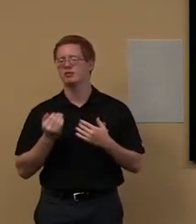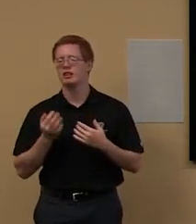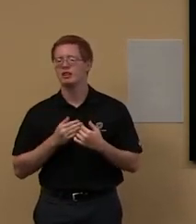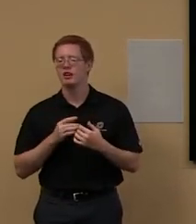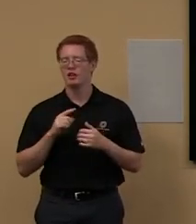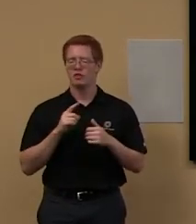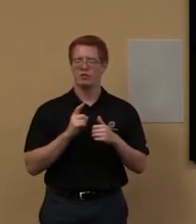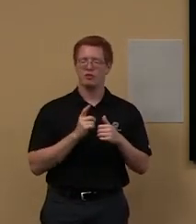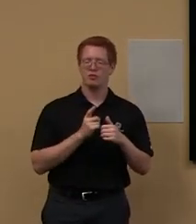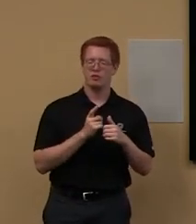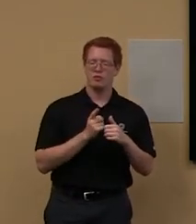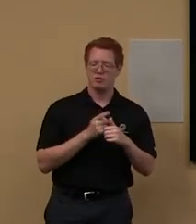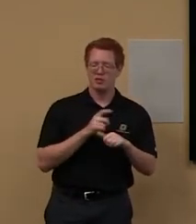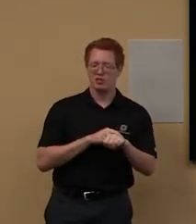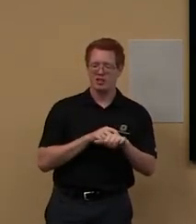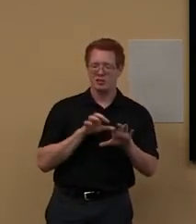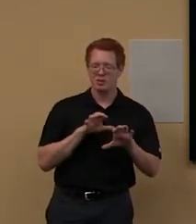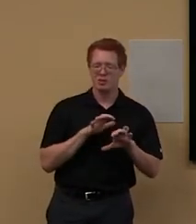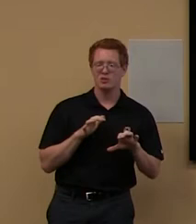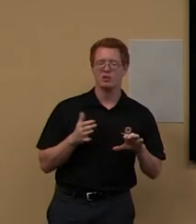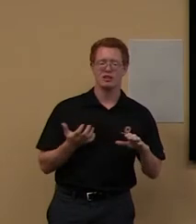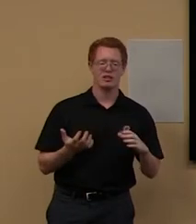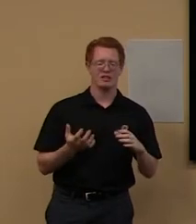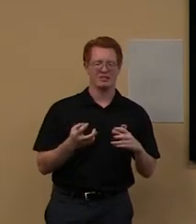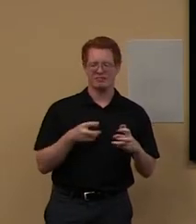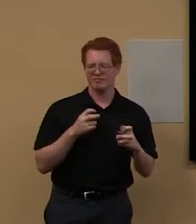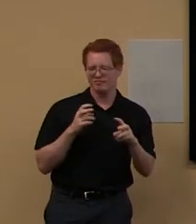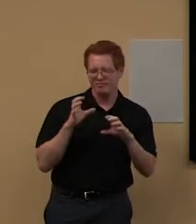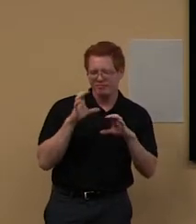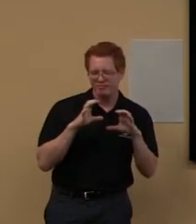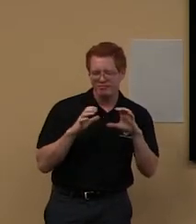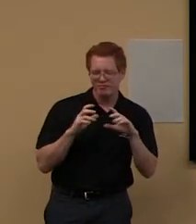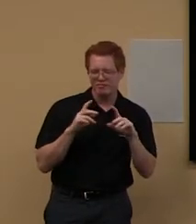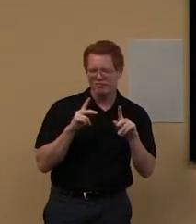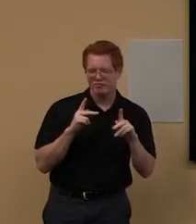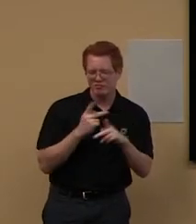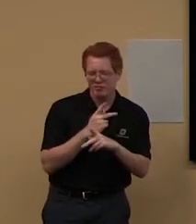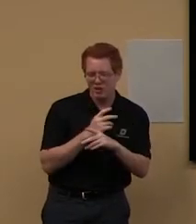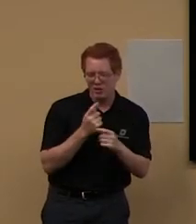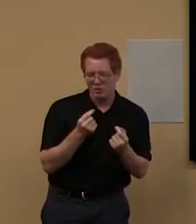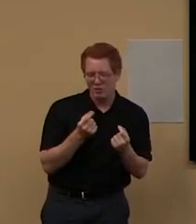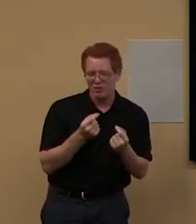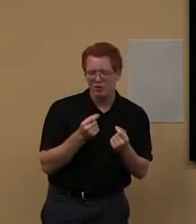um, the, the next couple of times you do it, it's, it's just gonna be so easy. Uh,